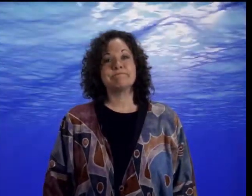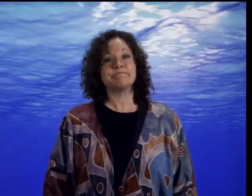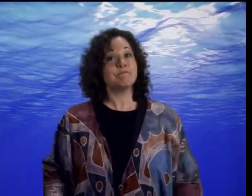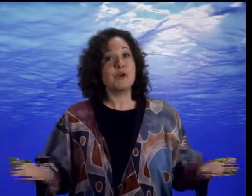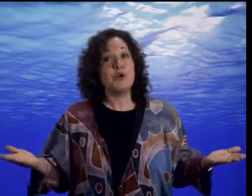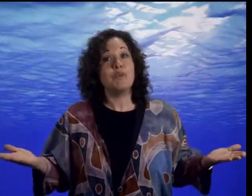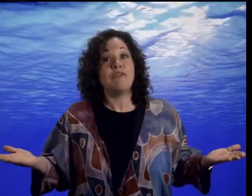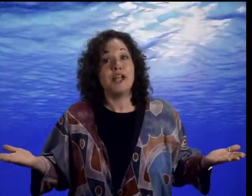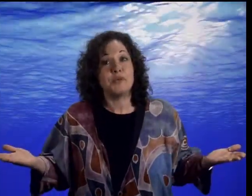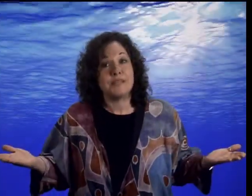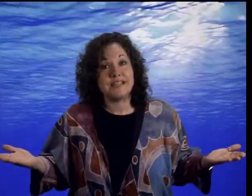who will follow me?